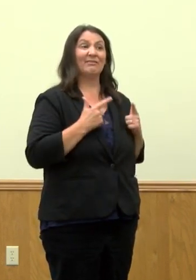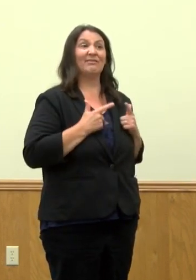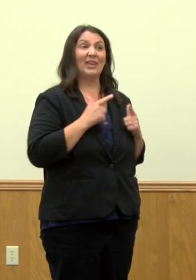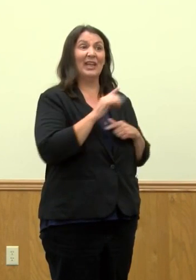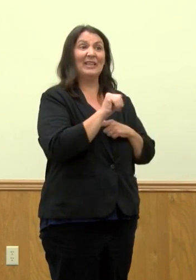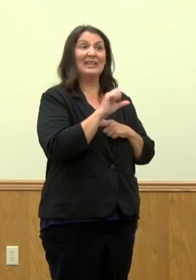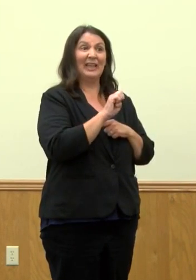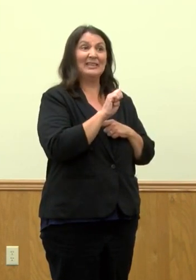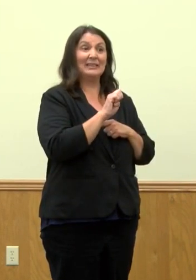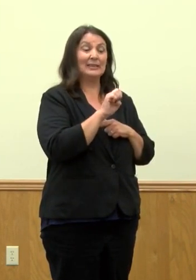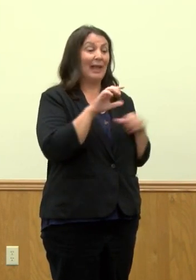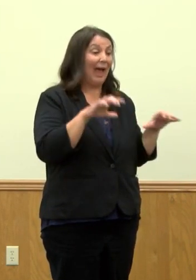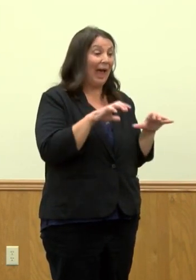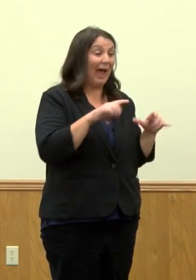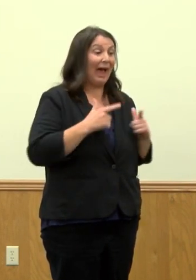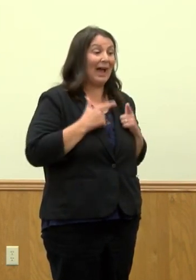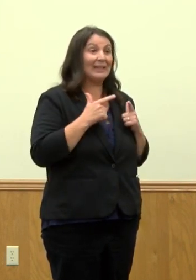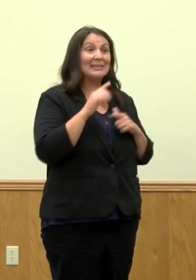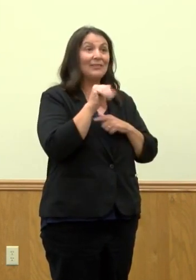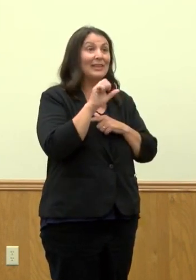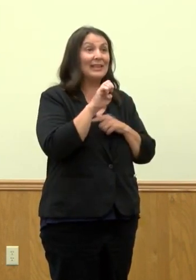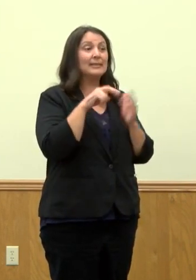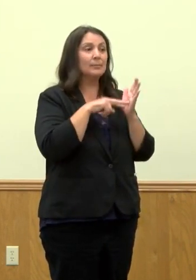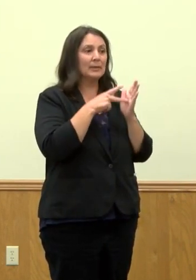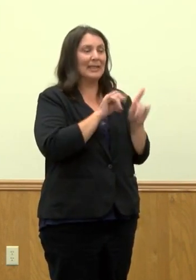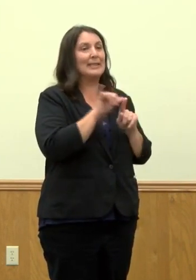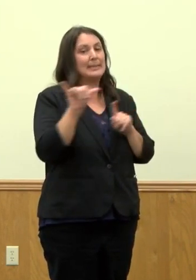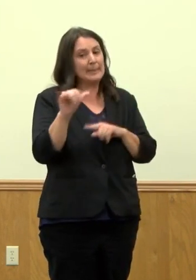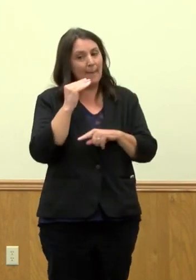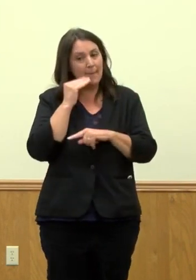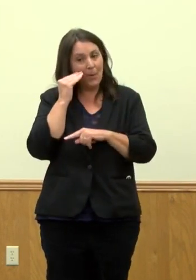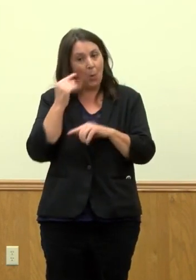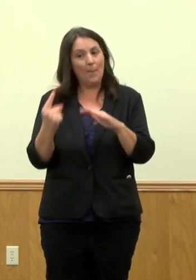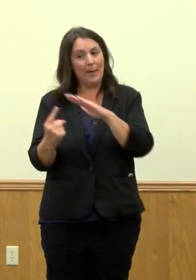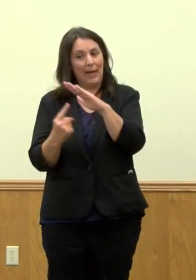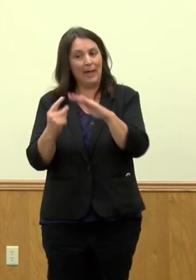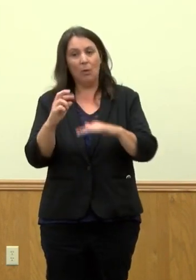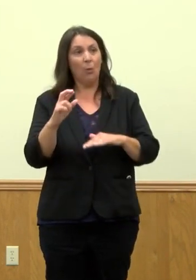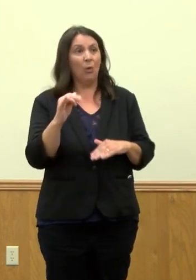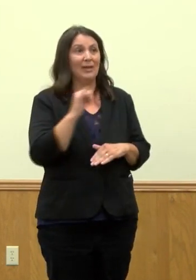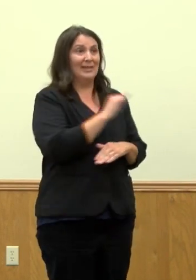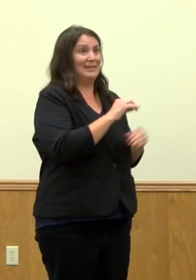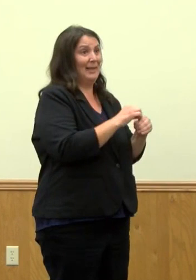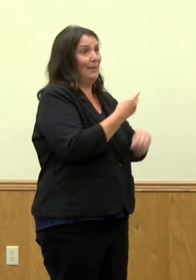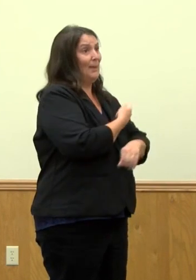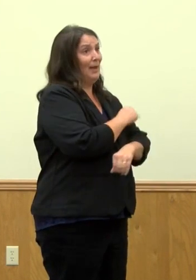We consider active cases those that are either at home isolating or hospitalized.